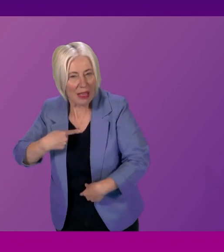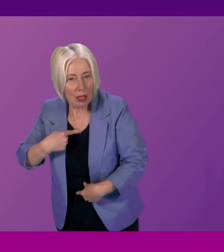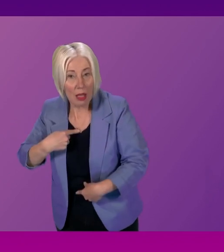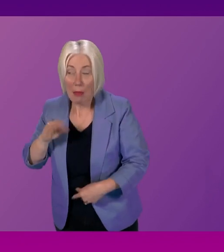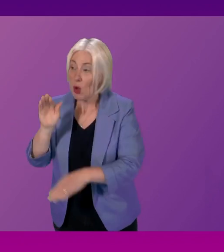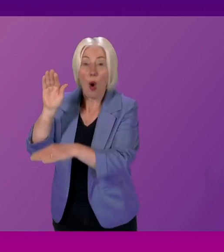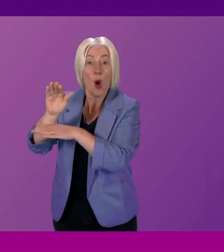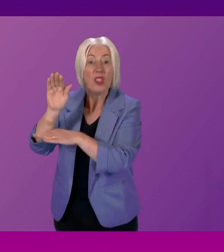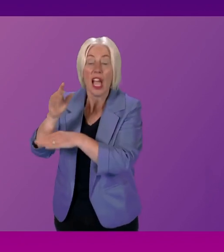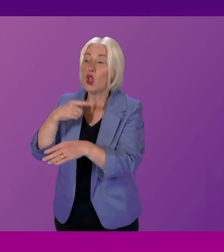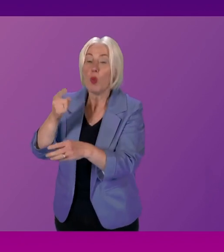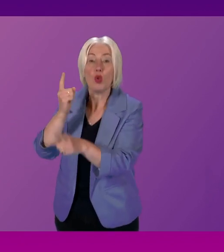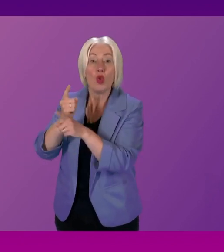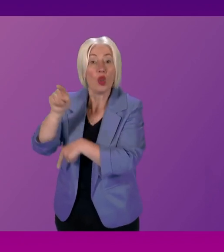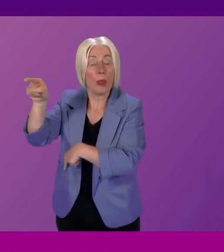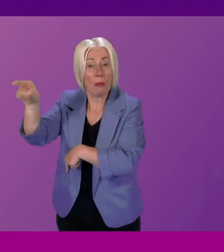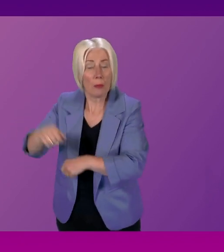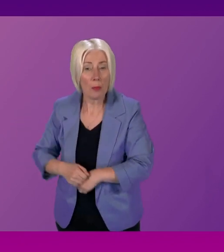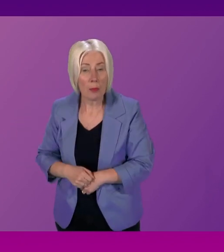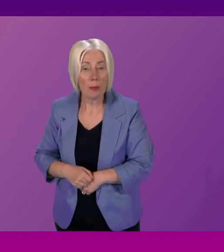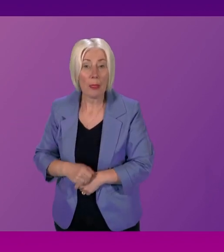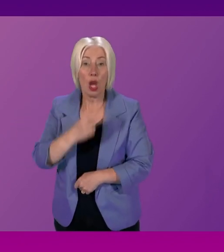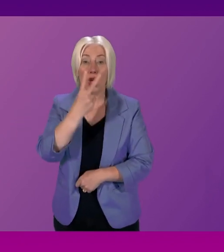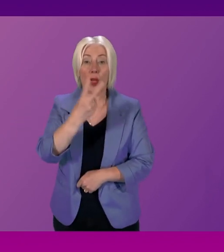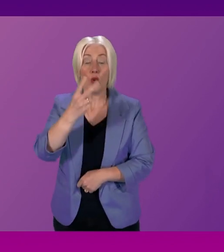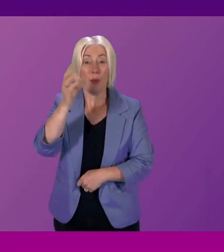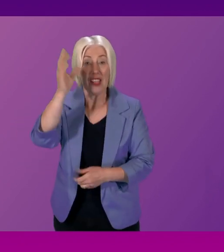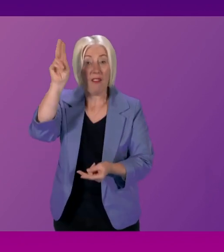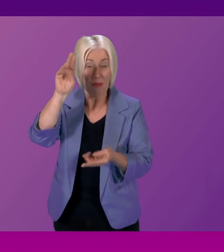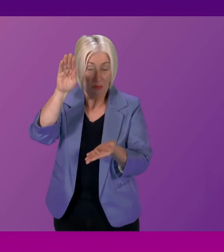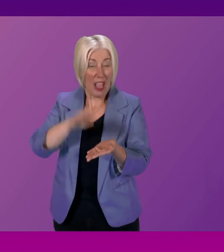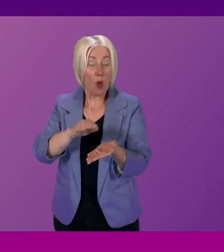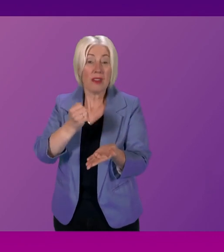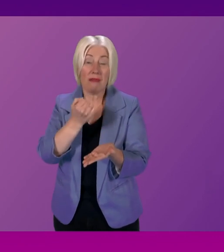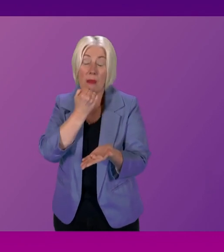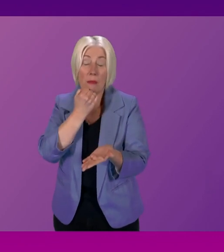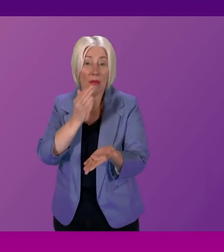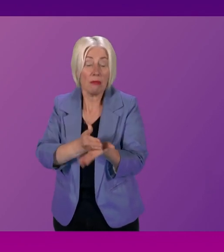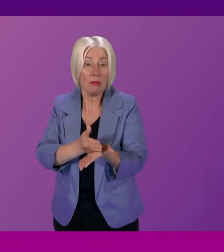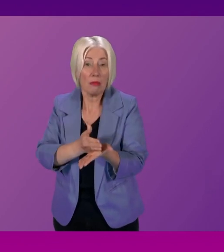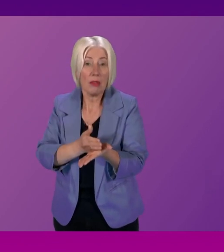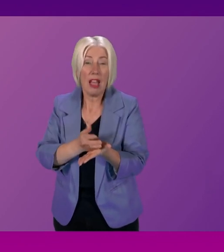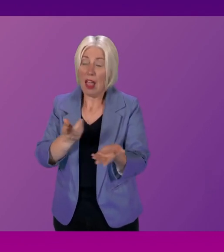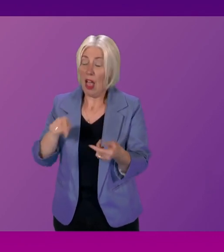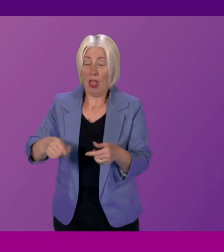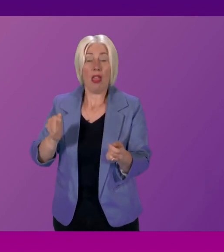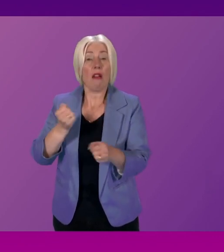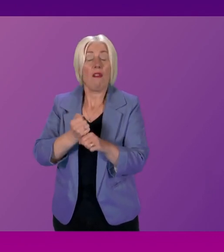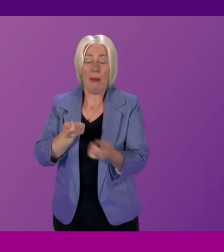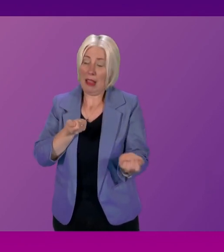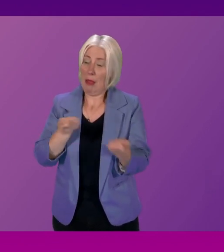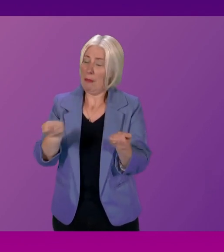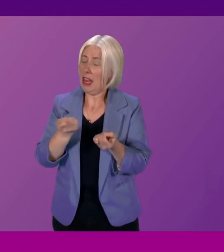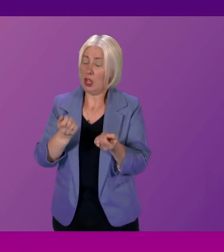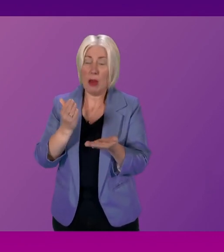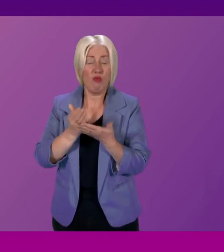go outside and talk to them. A 22% fall in real terms. This government's financial mismanagement is already affecting every part